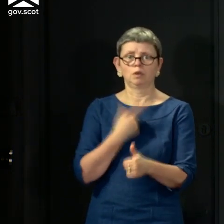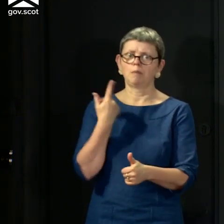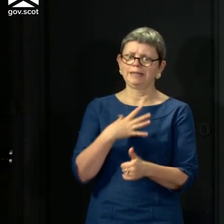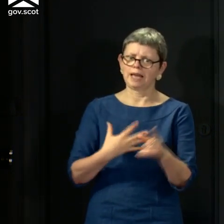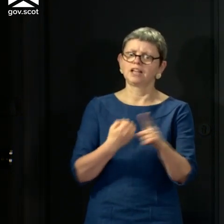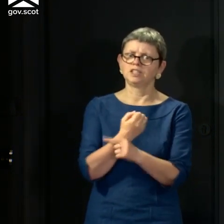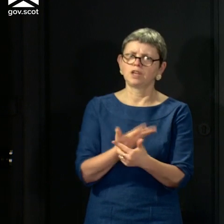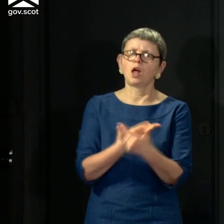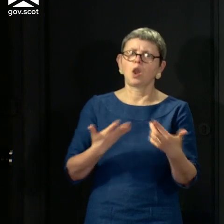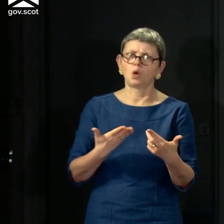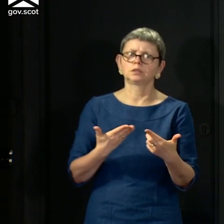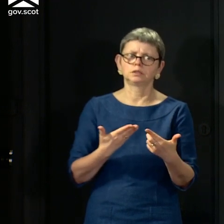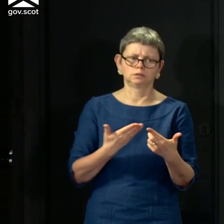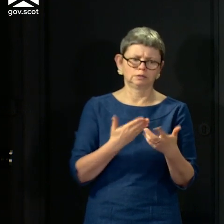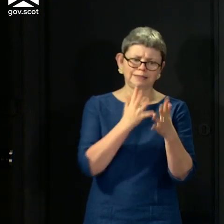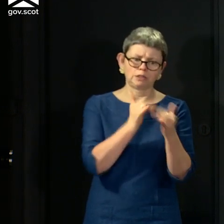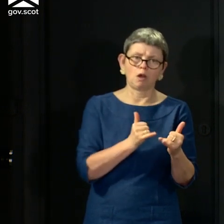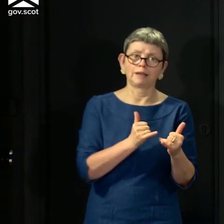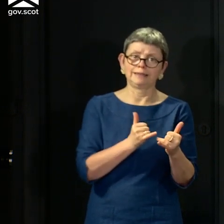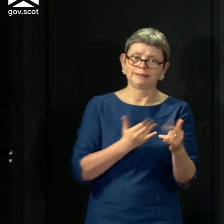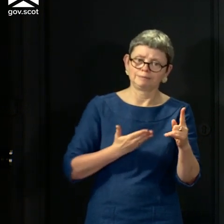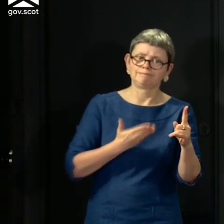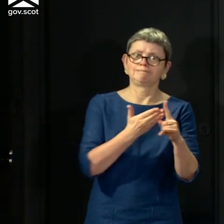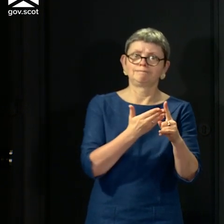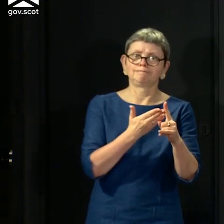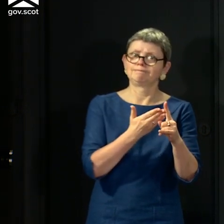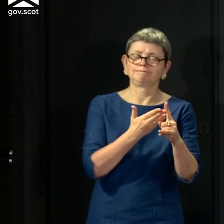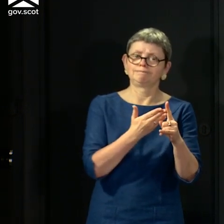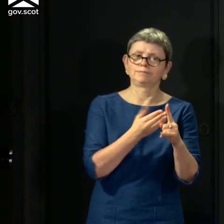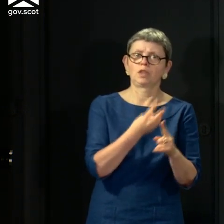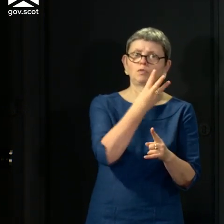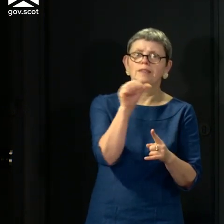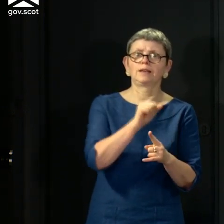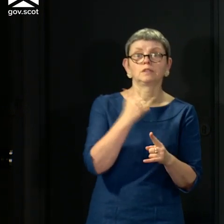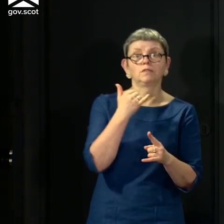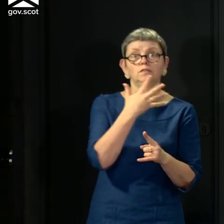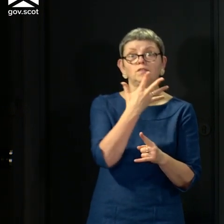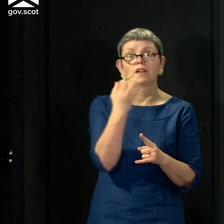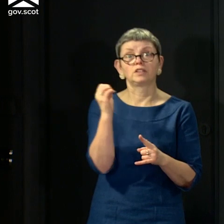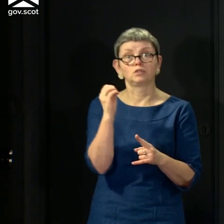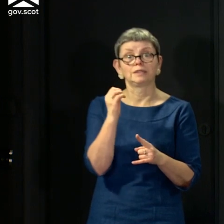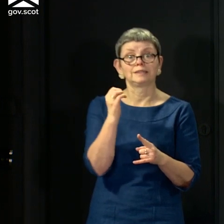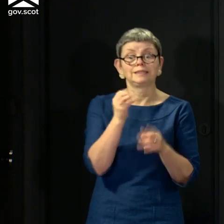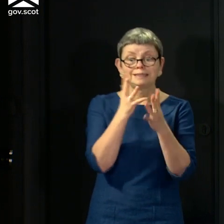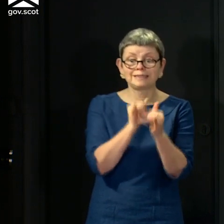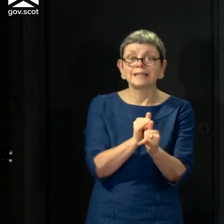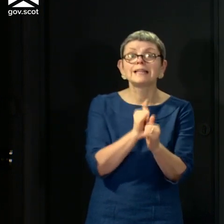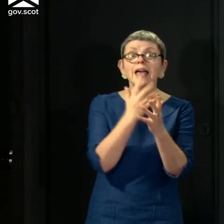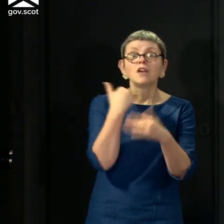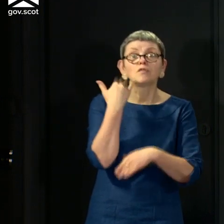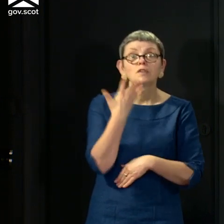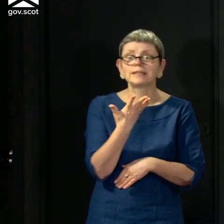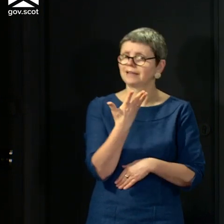capacity. We've not just met the target of capacity for three and a half thousand tests a day within the NHS, but exceeded it.